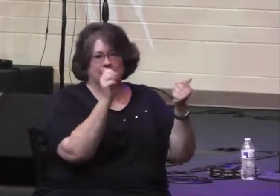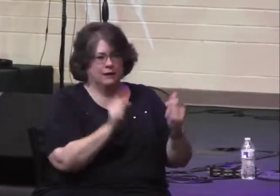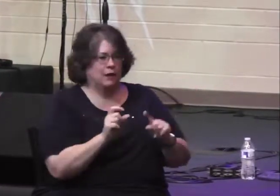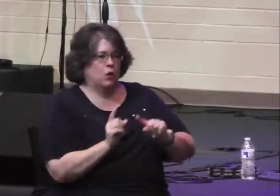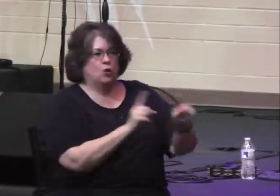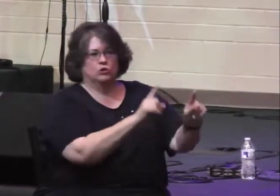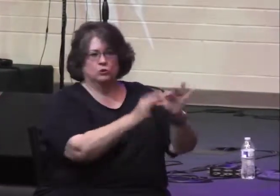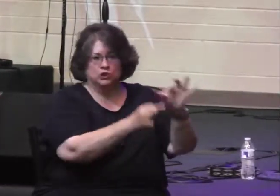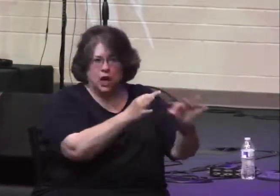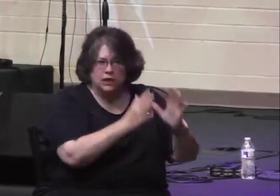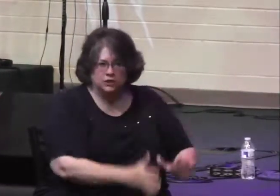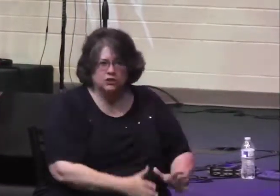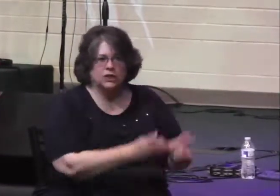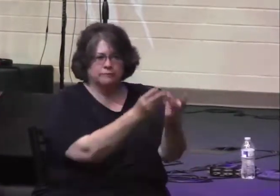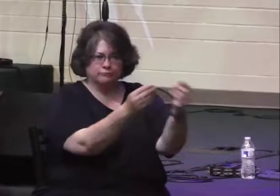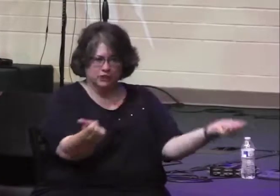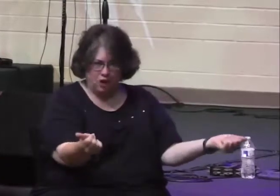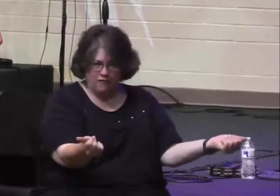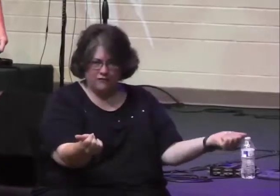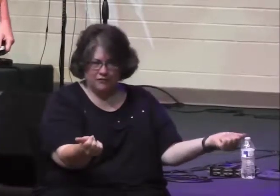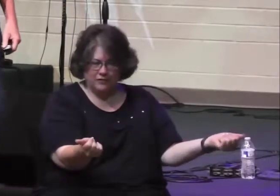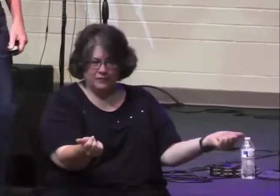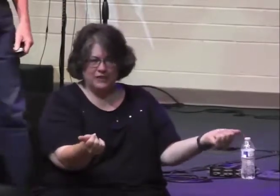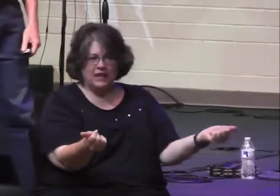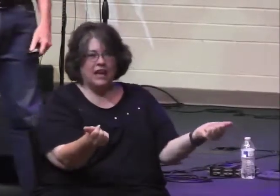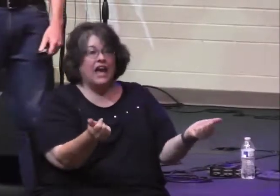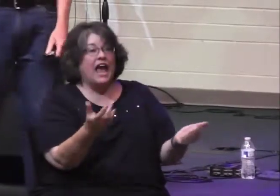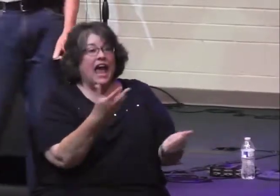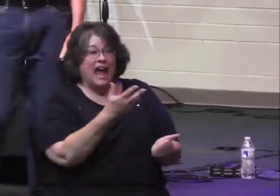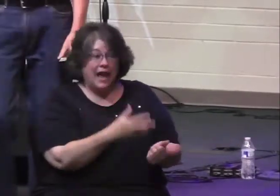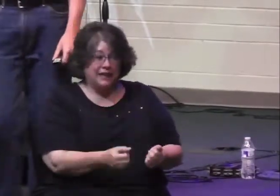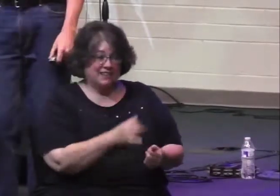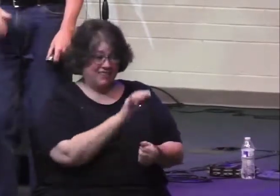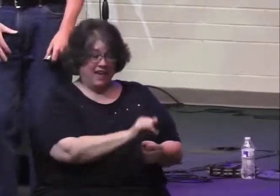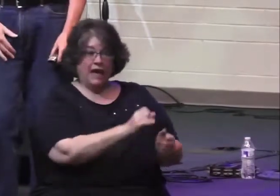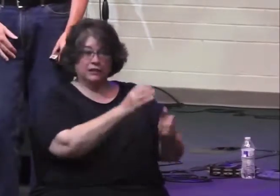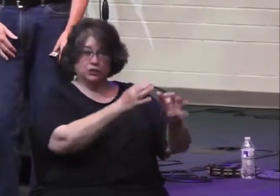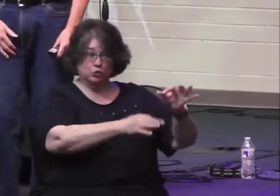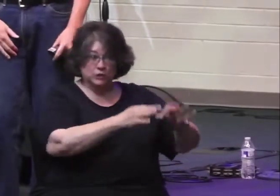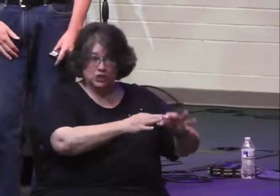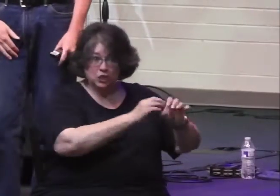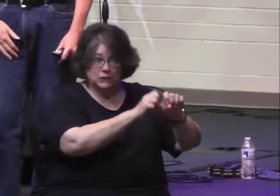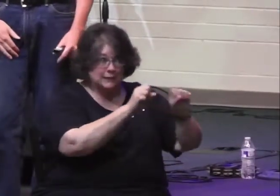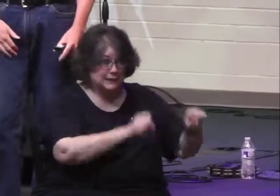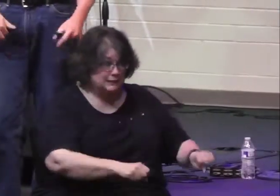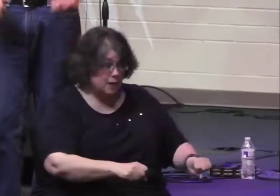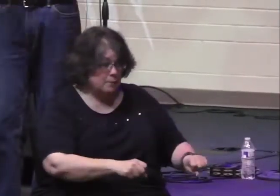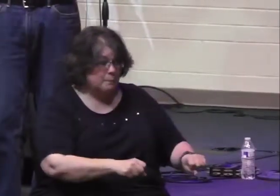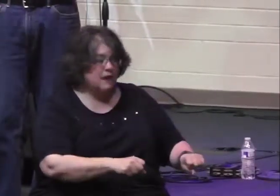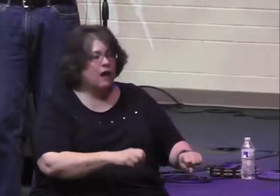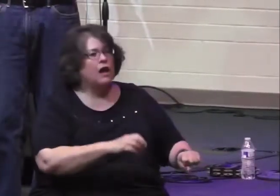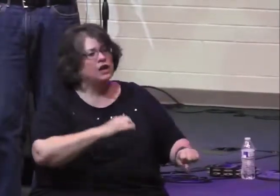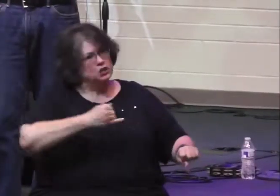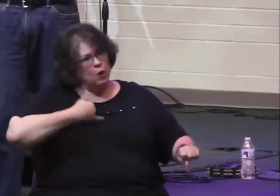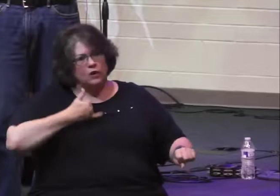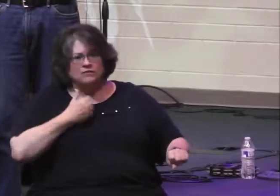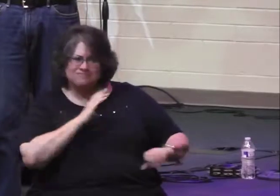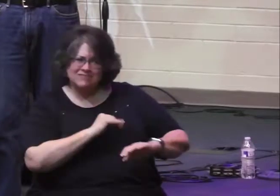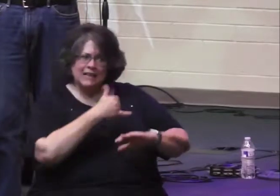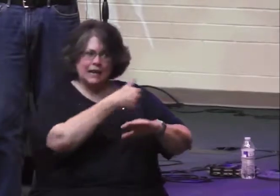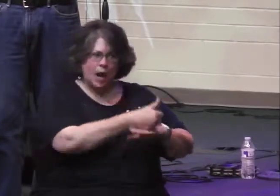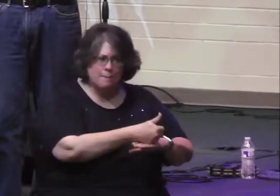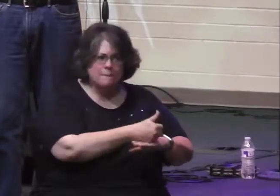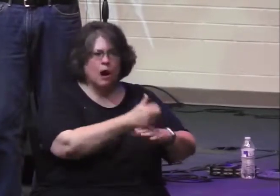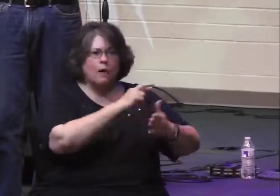you could have your concern heard by someone. But I think even more important than that, we see that Jehoshaphat is really